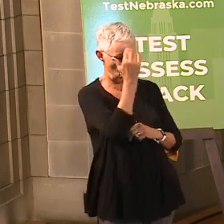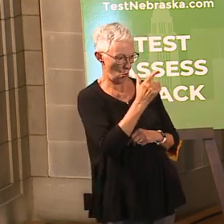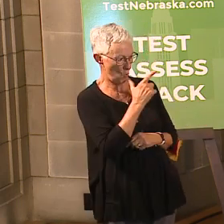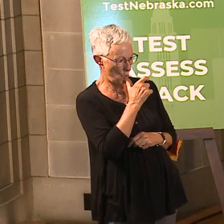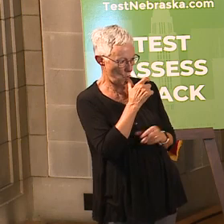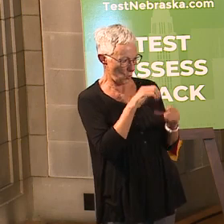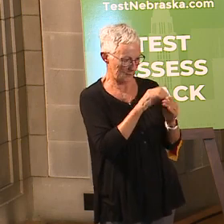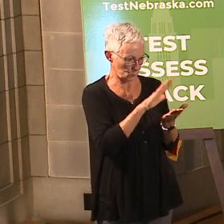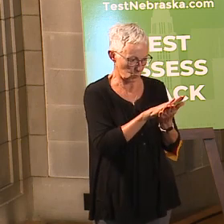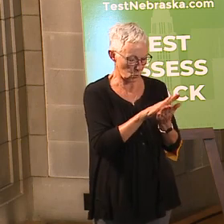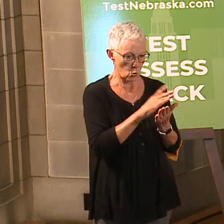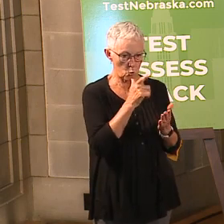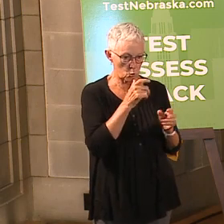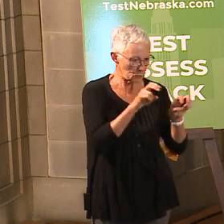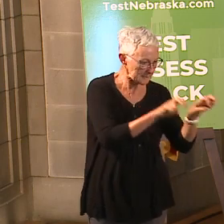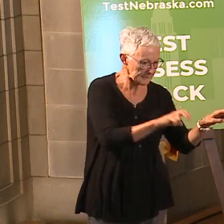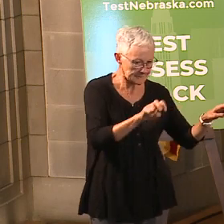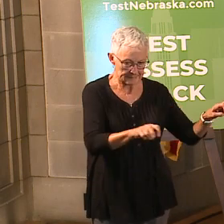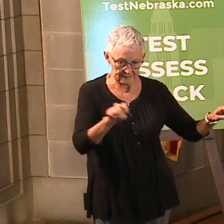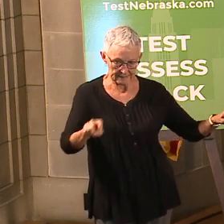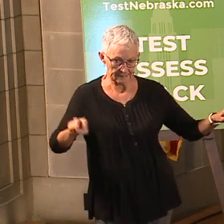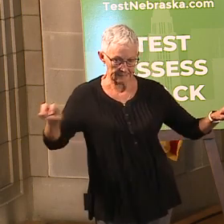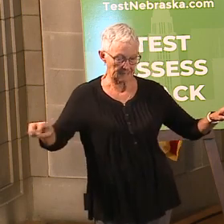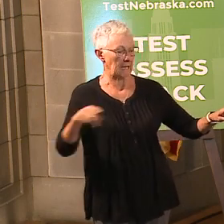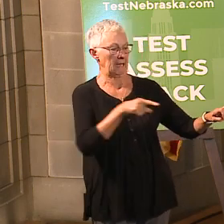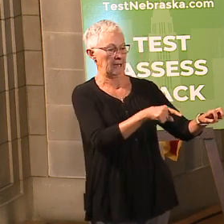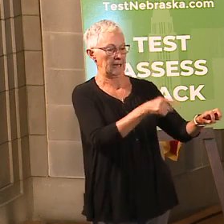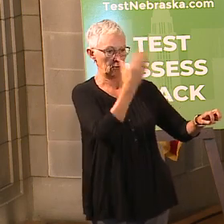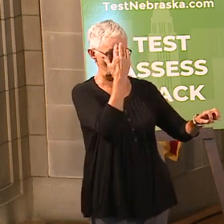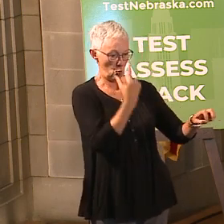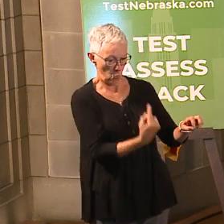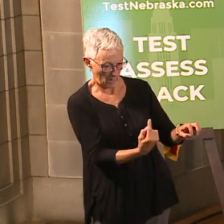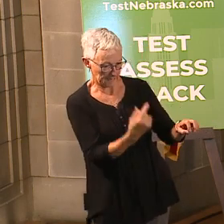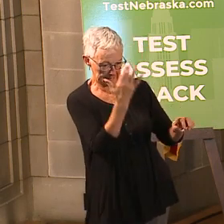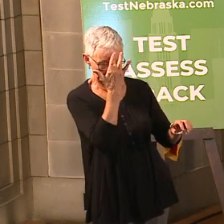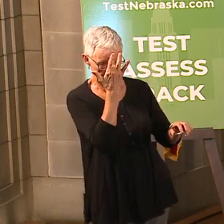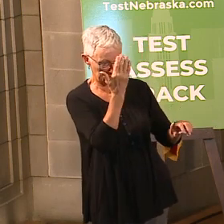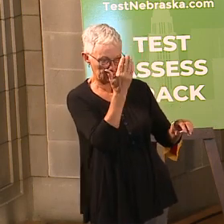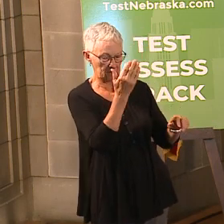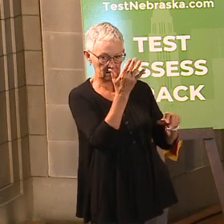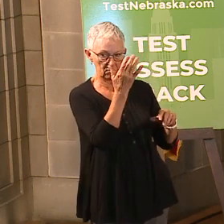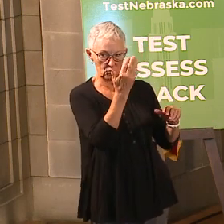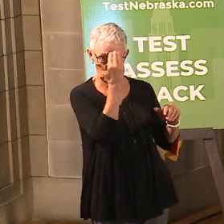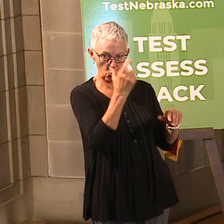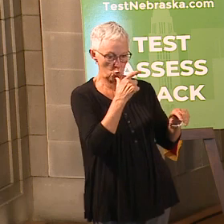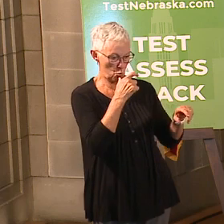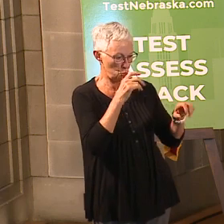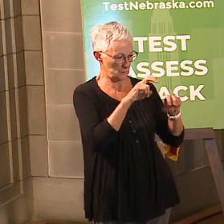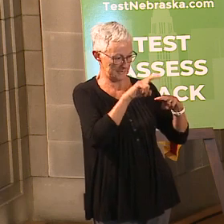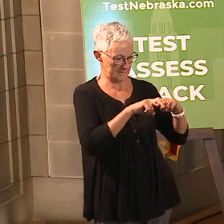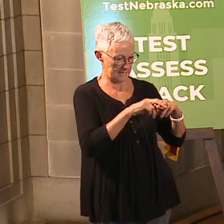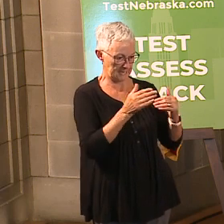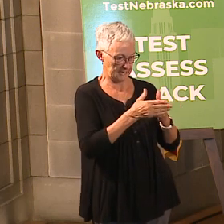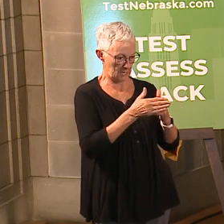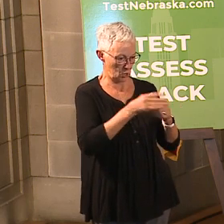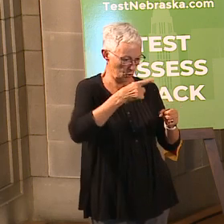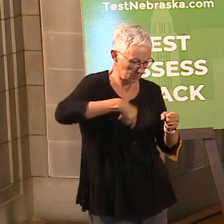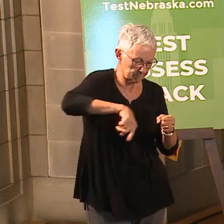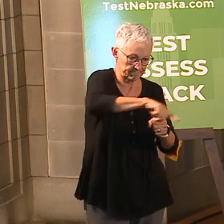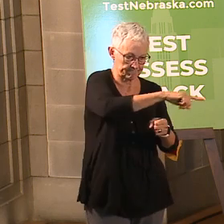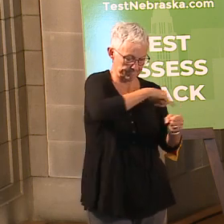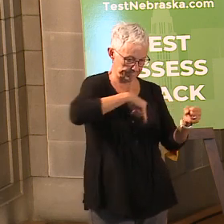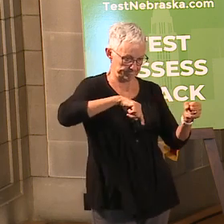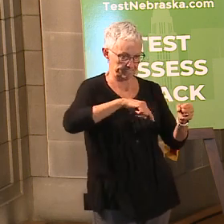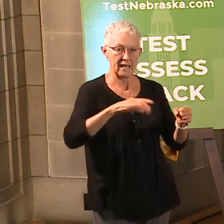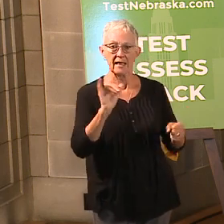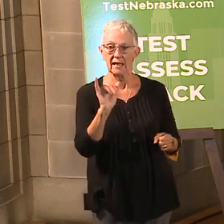When a child initially tests positive for COVID-19, there are many elements to contact tracing. The process starts with an interview of the parent,